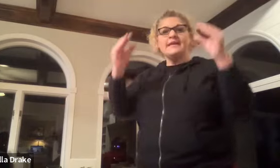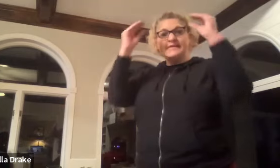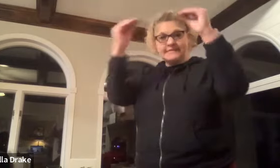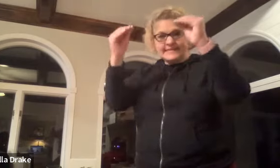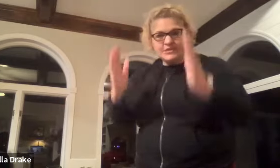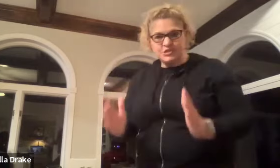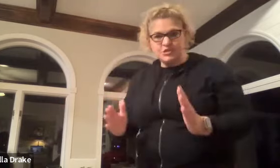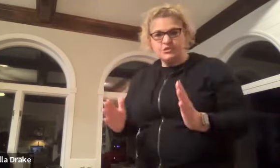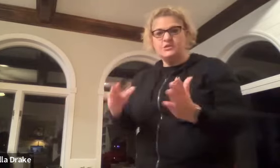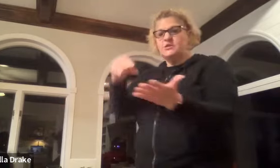teacher